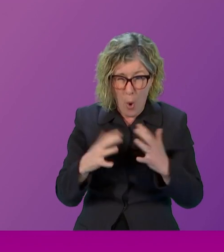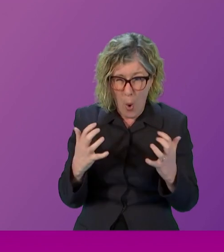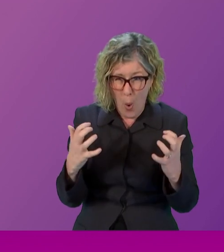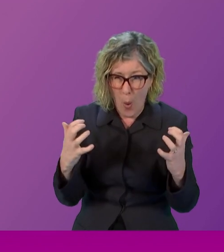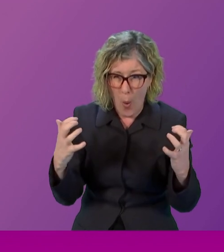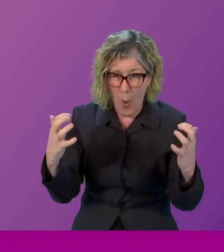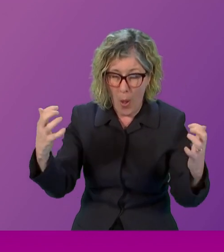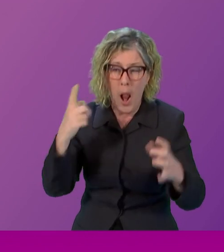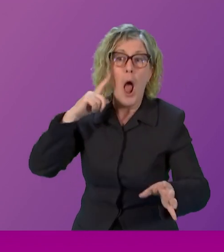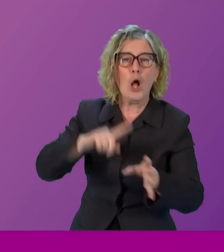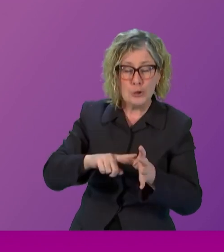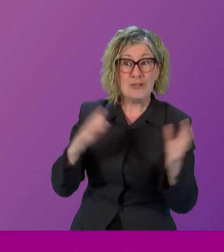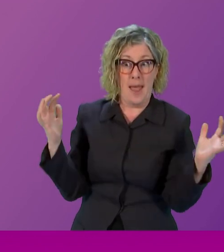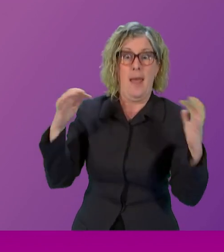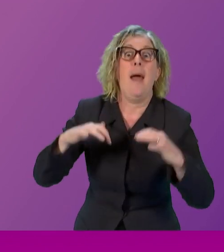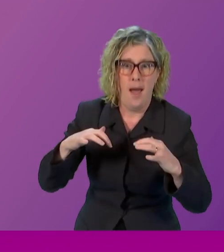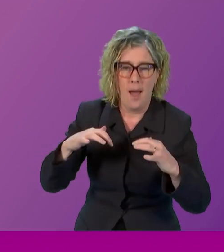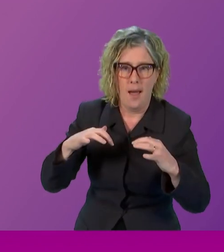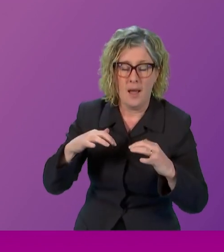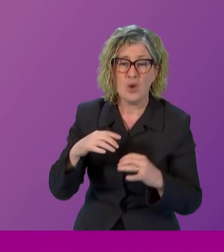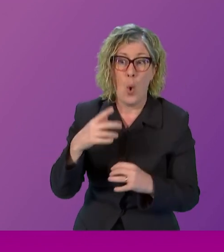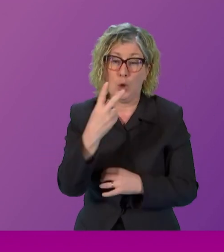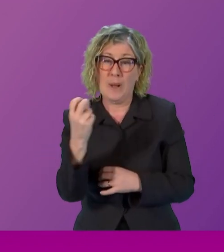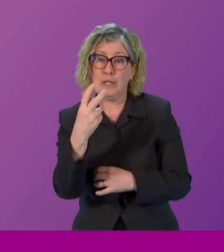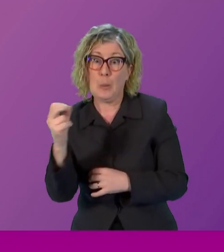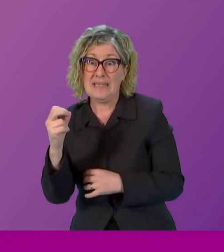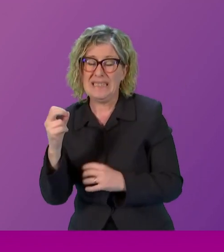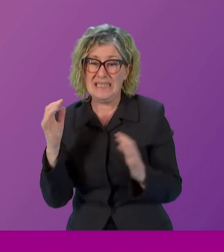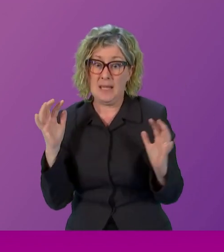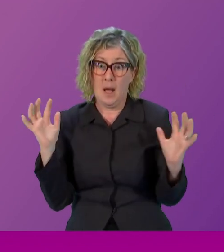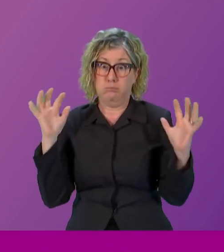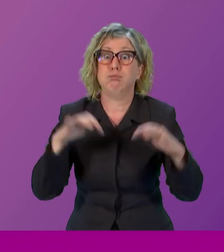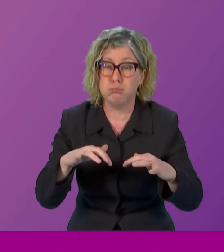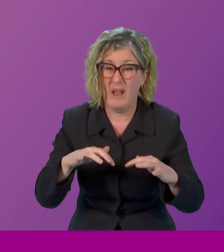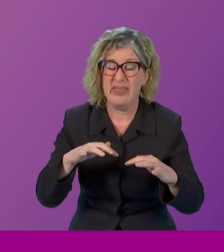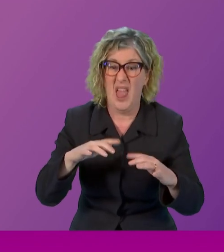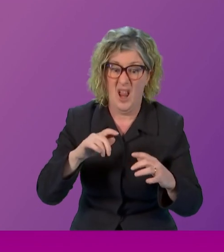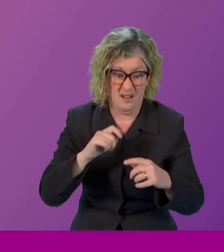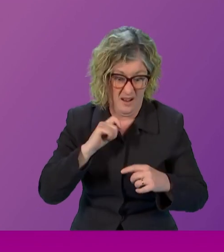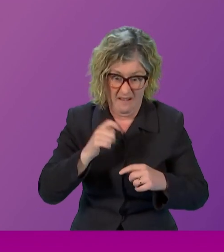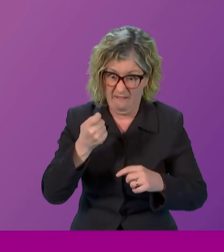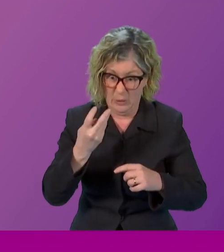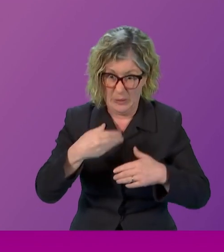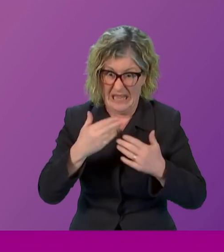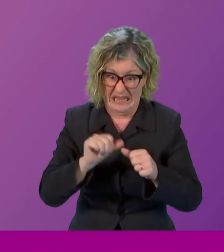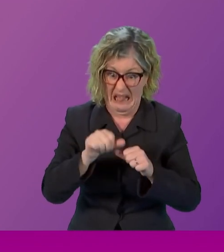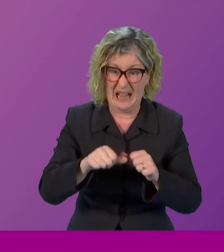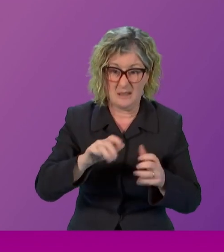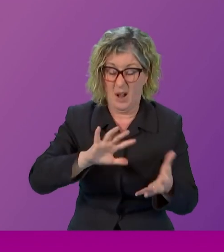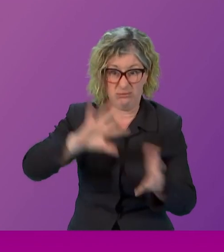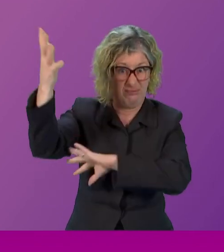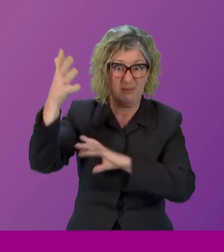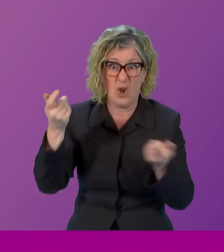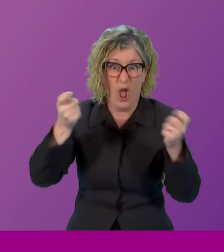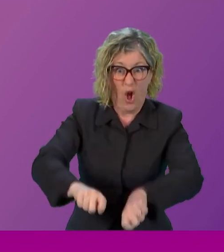We met in March 2020, literally days before the pandemic turned all of our lives upside down. So that's one reason it's